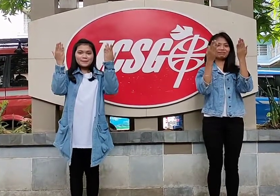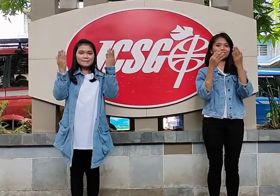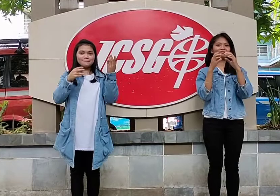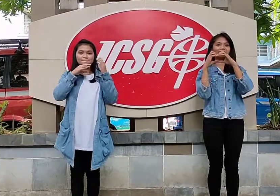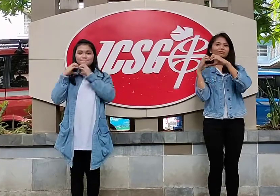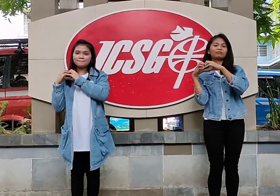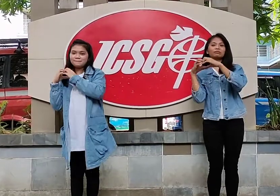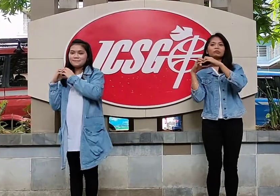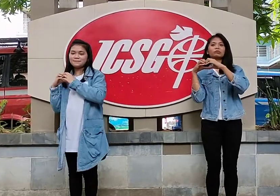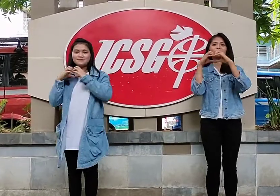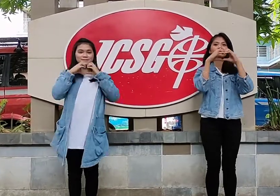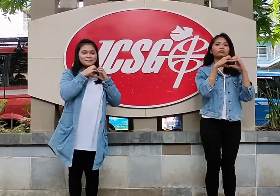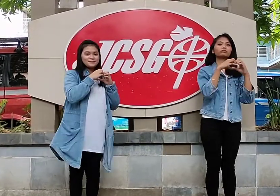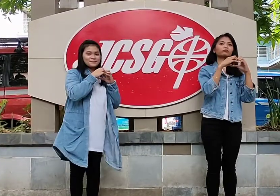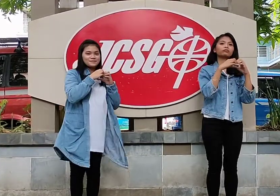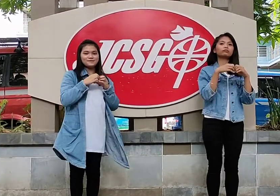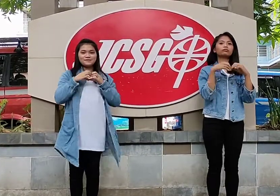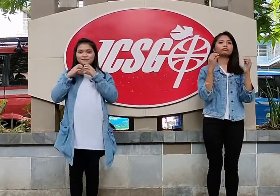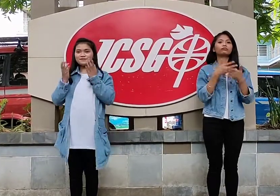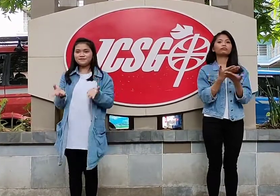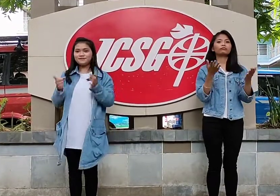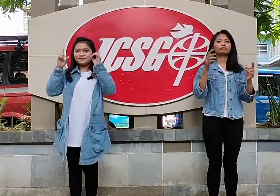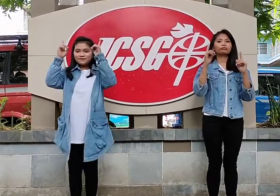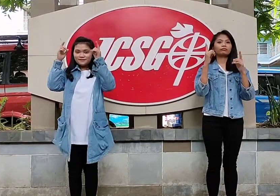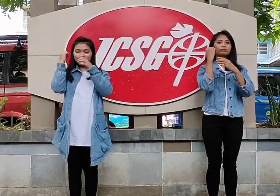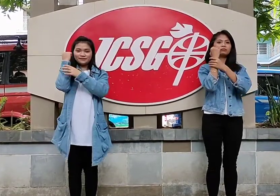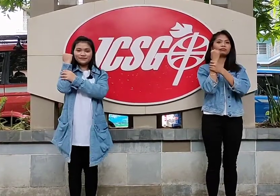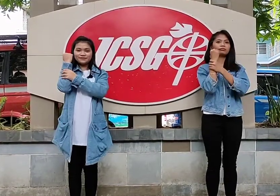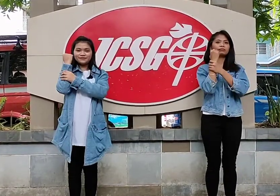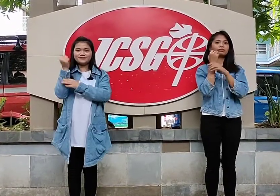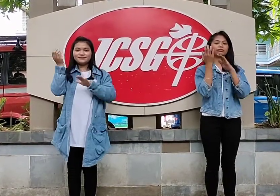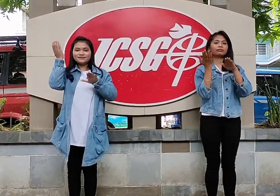I can't even stand up. I just want to.